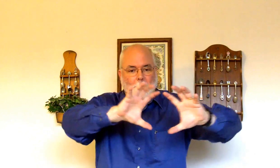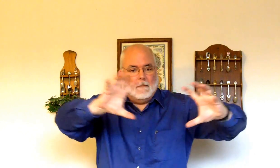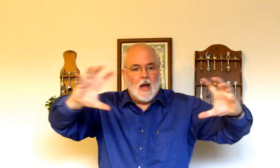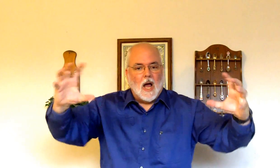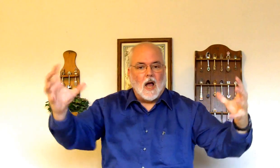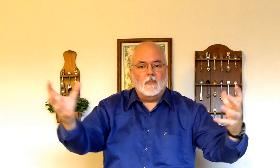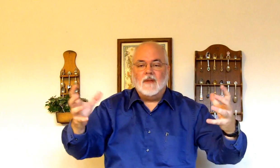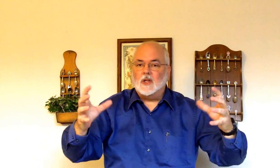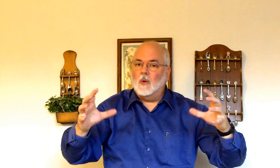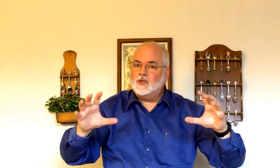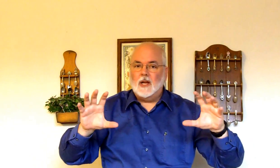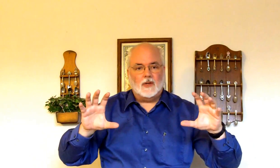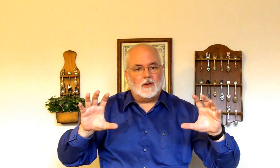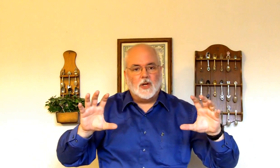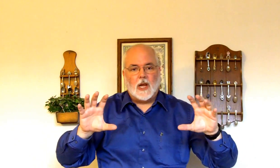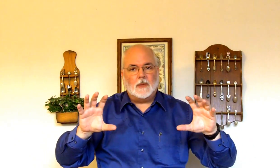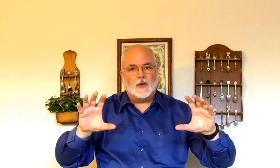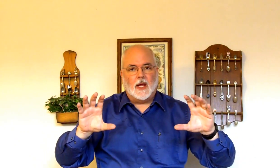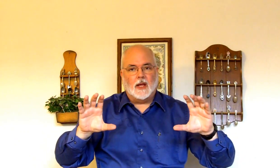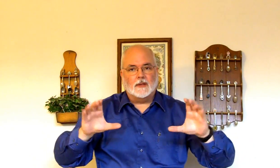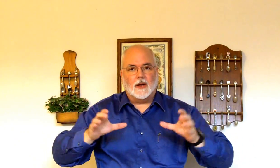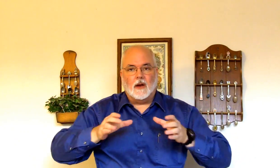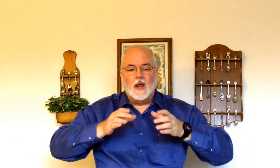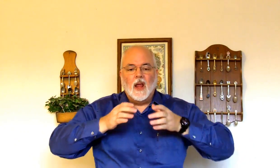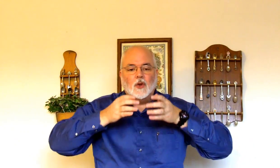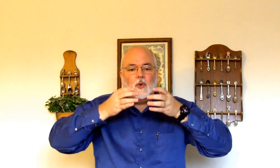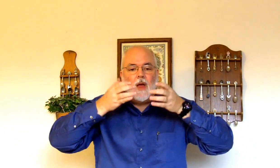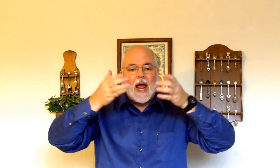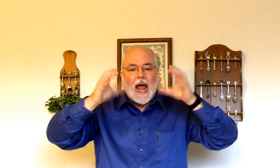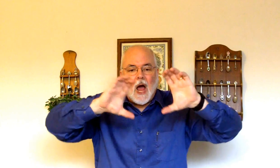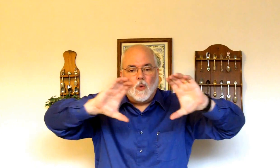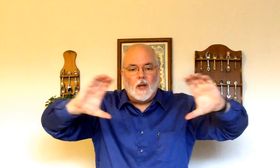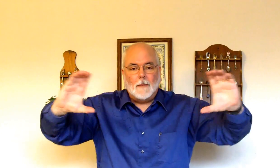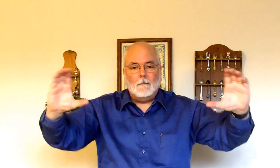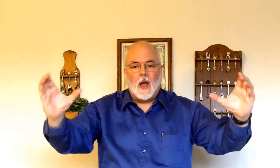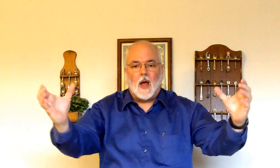Mob. In fact. Don't change the shapes of your hands there. To the howling mob.